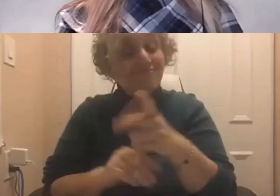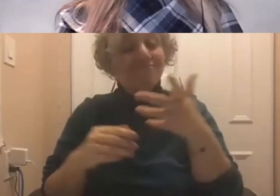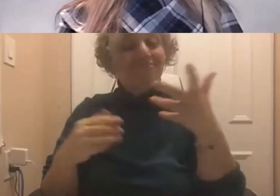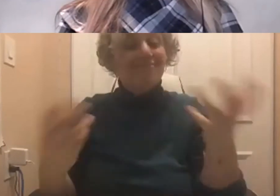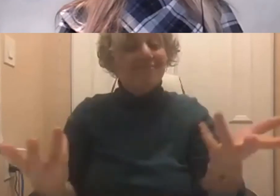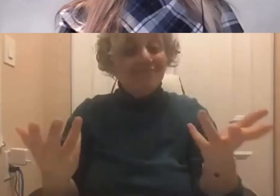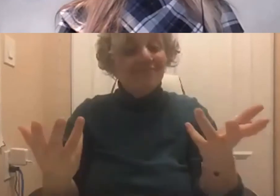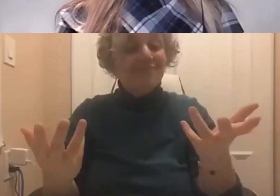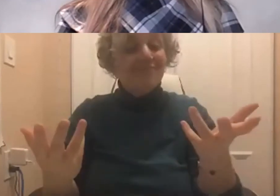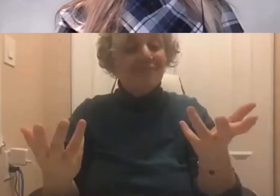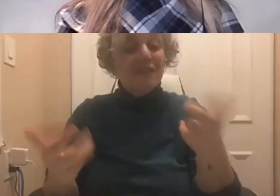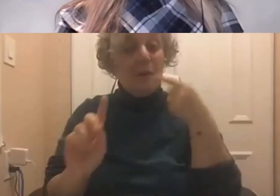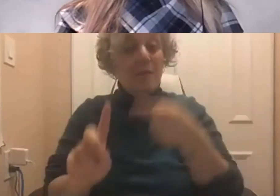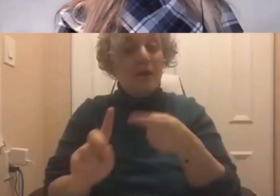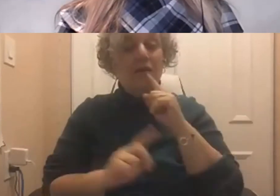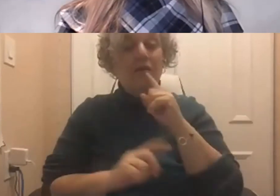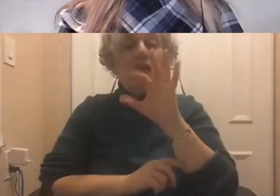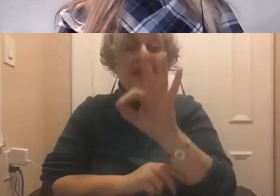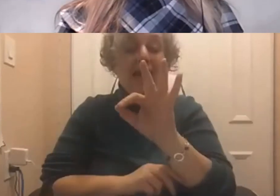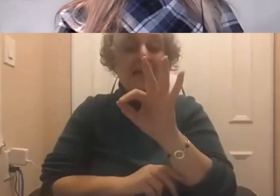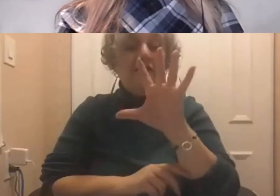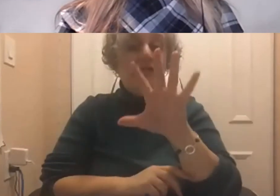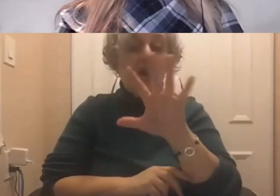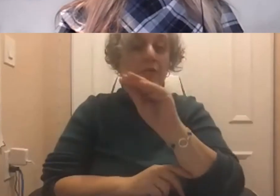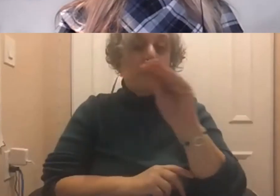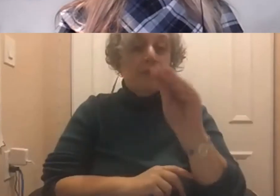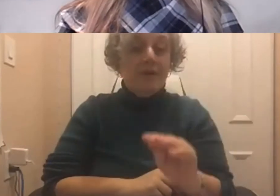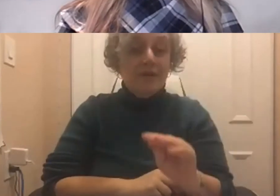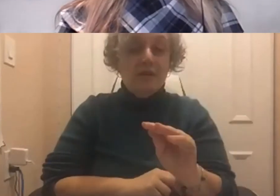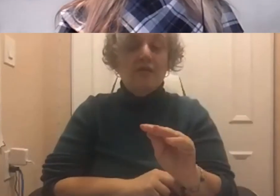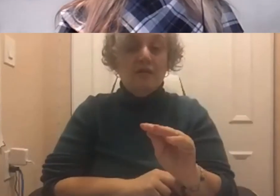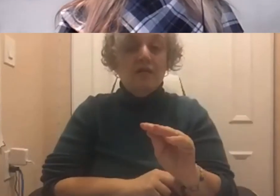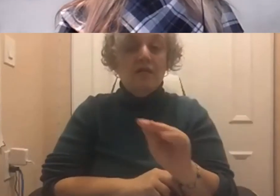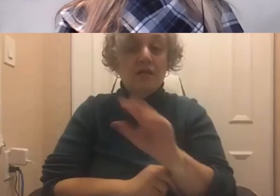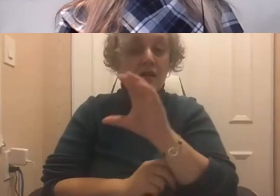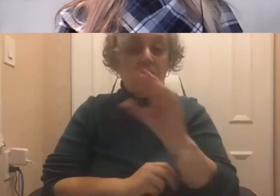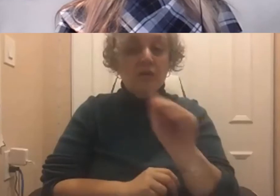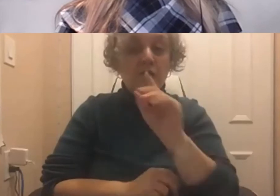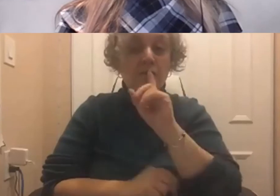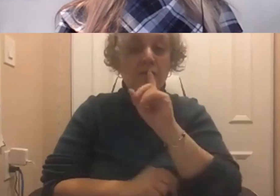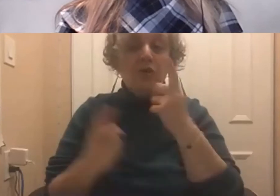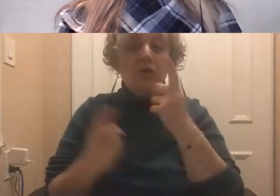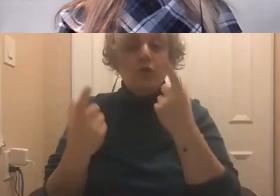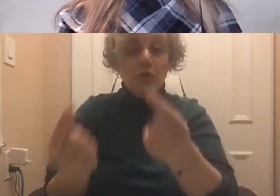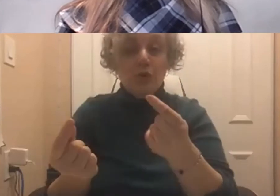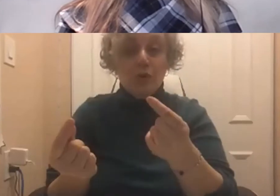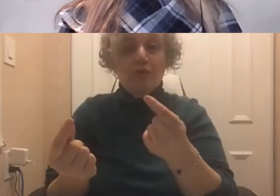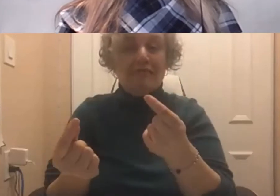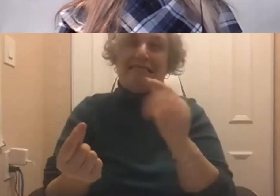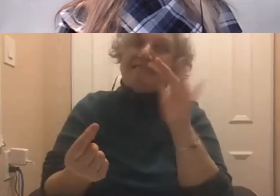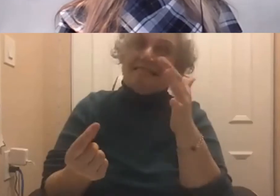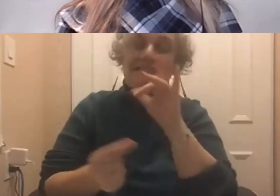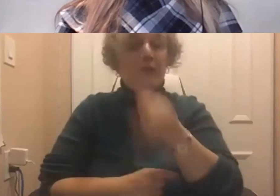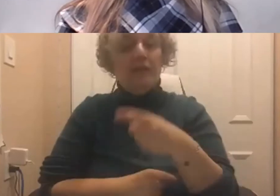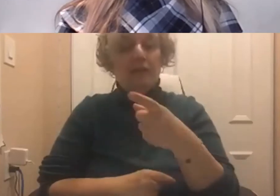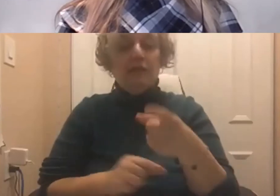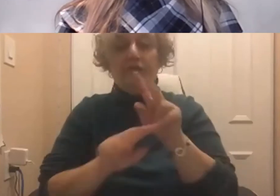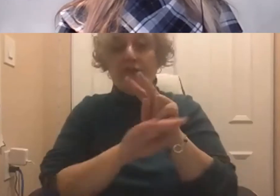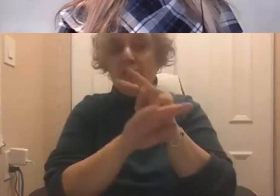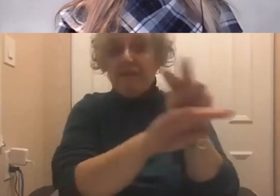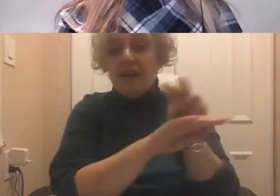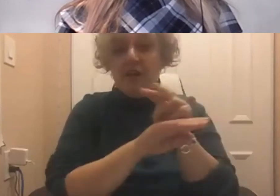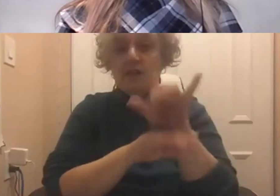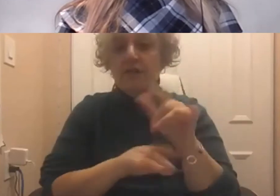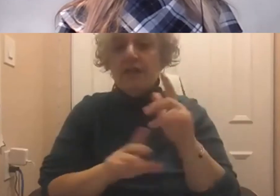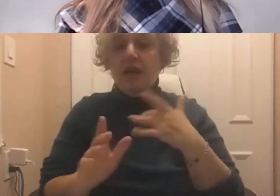95% of companies do this poorly. And they would like to use it